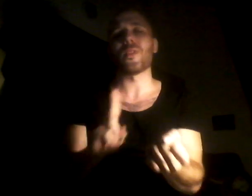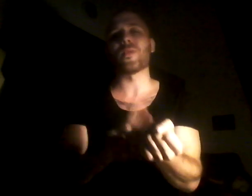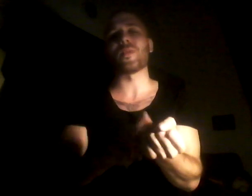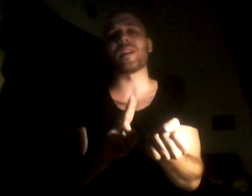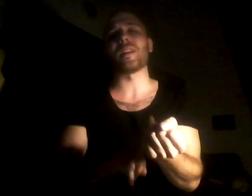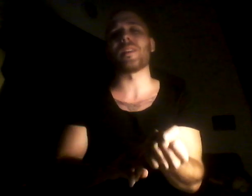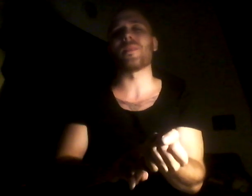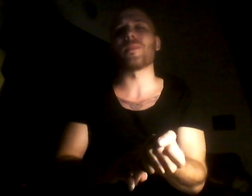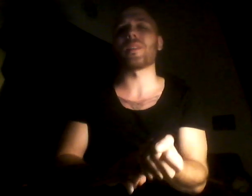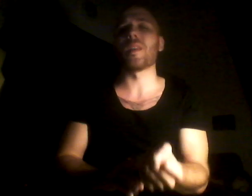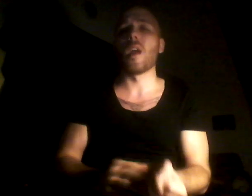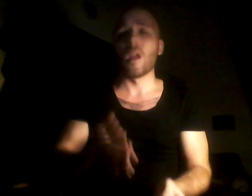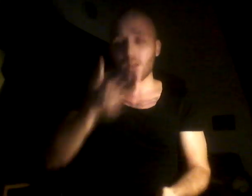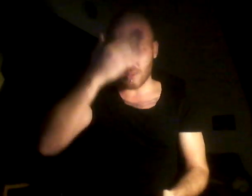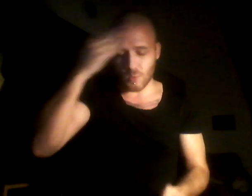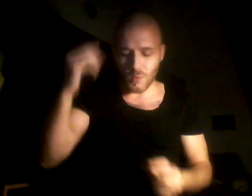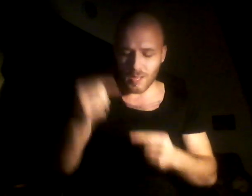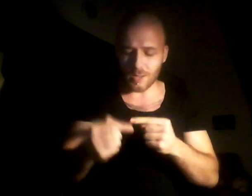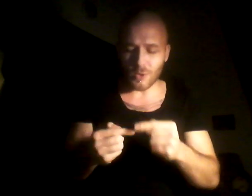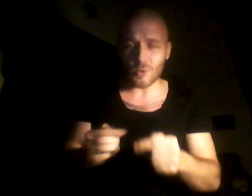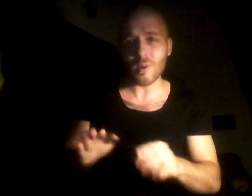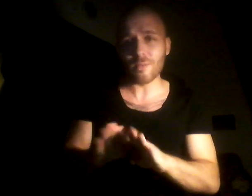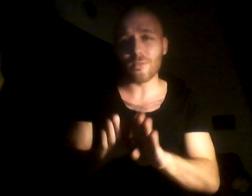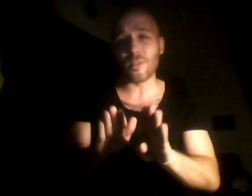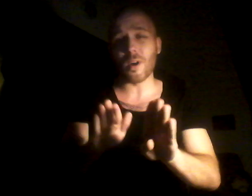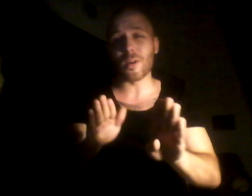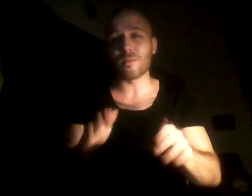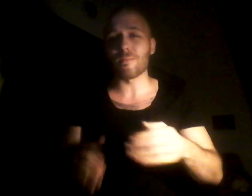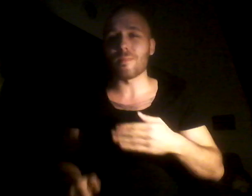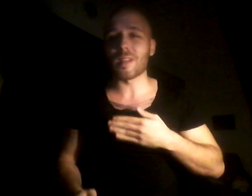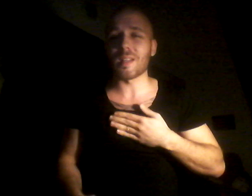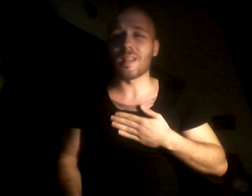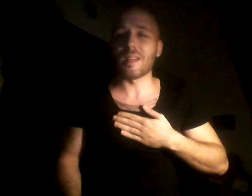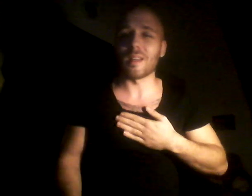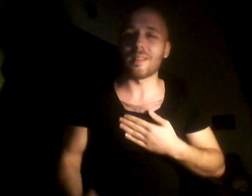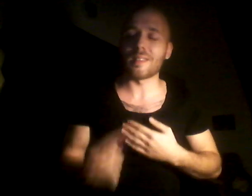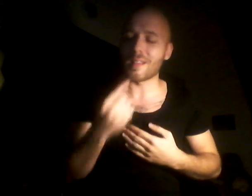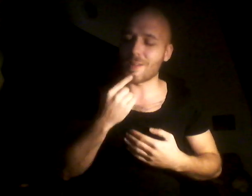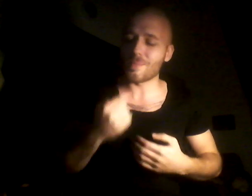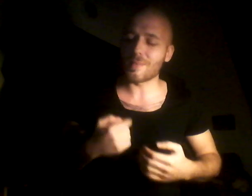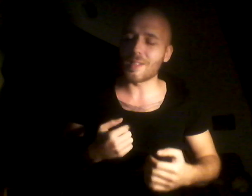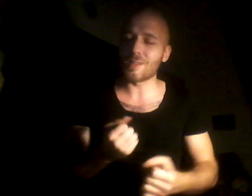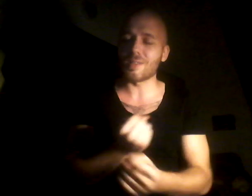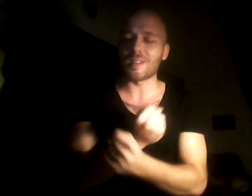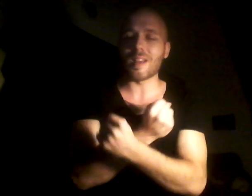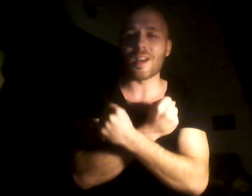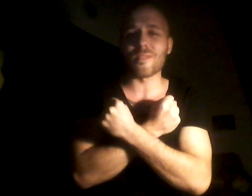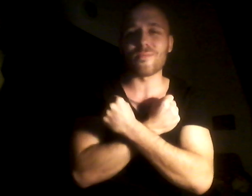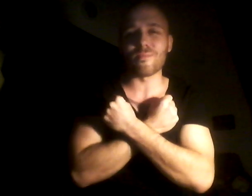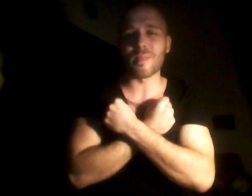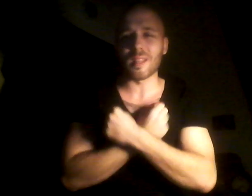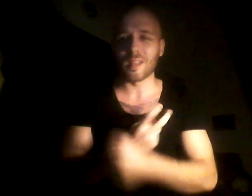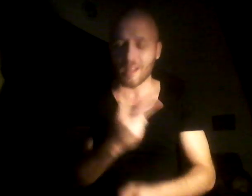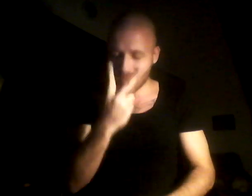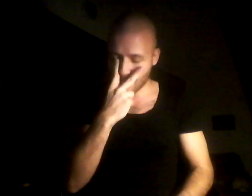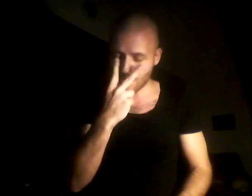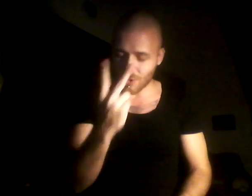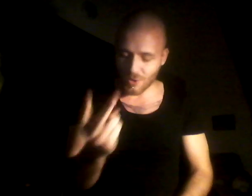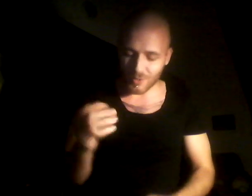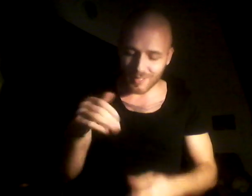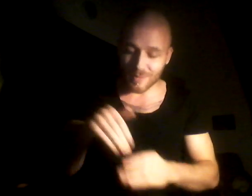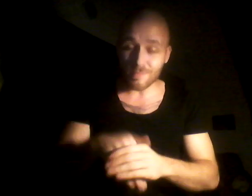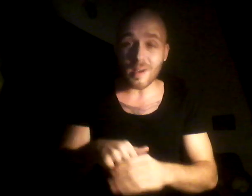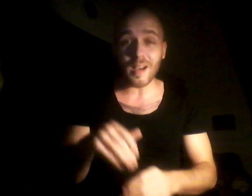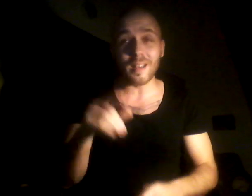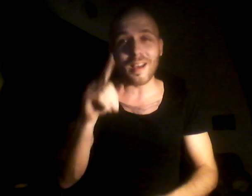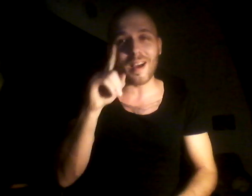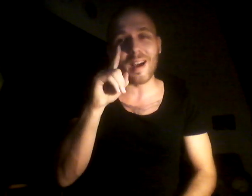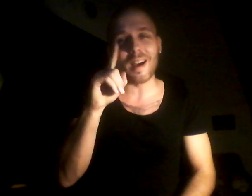rhythms Cause when you look for me Then tell me your love But I